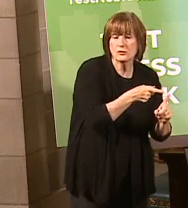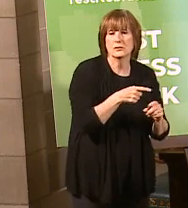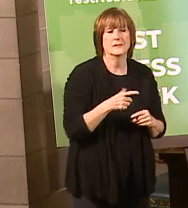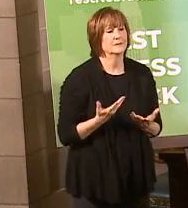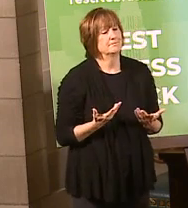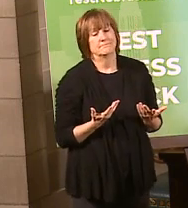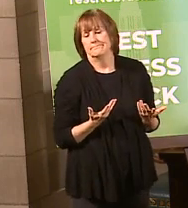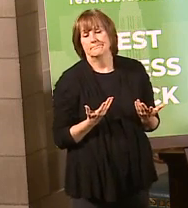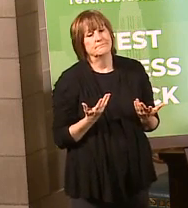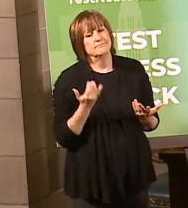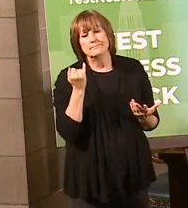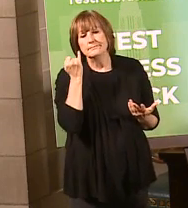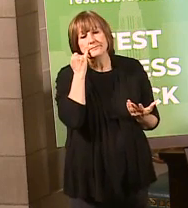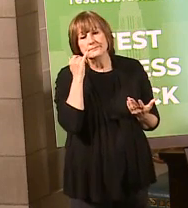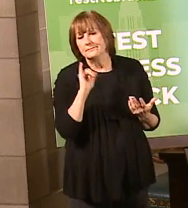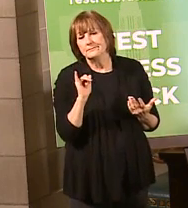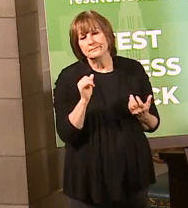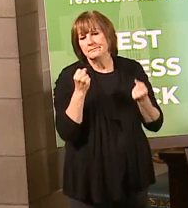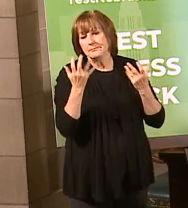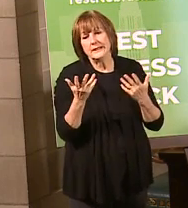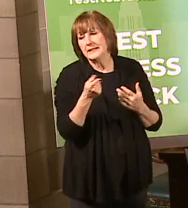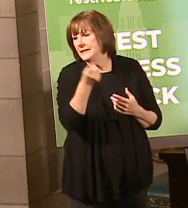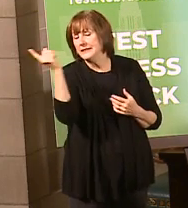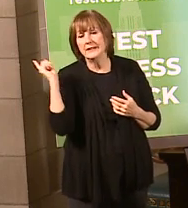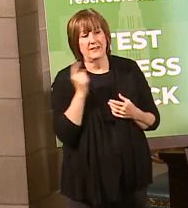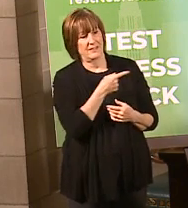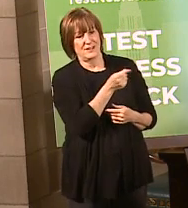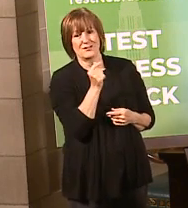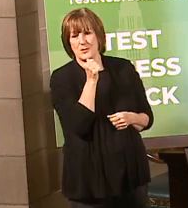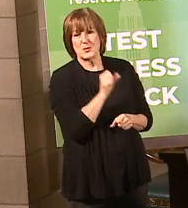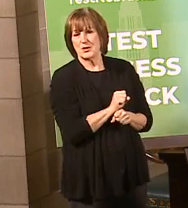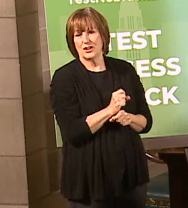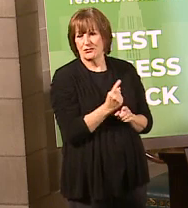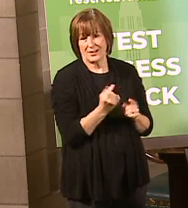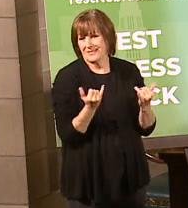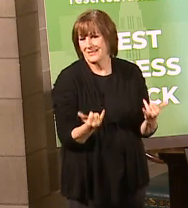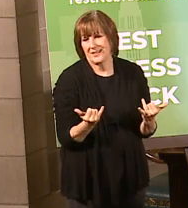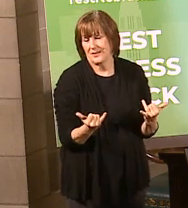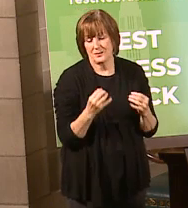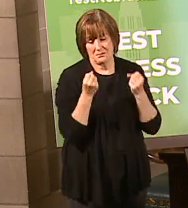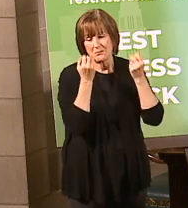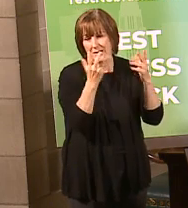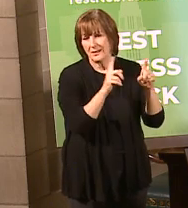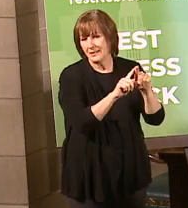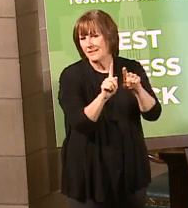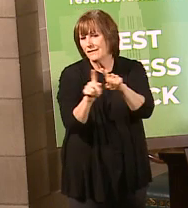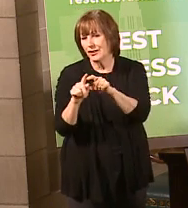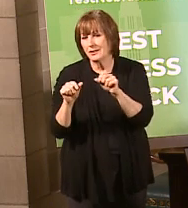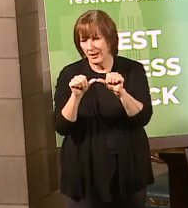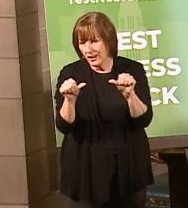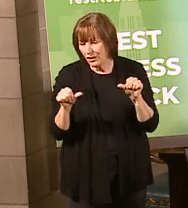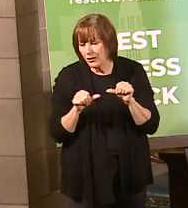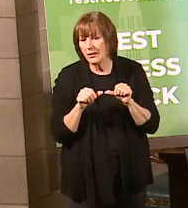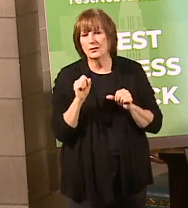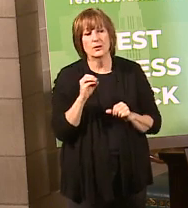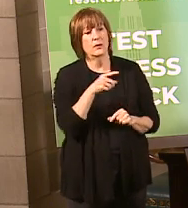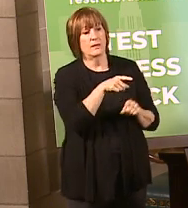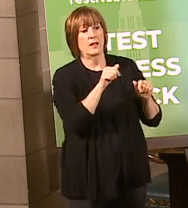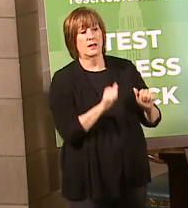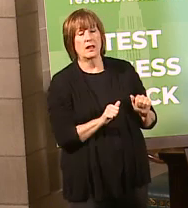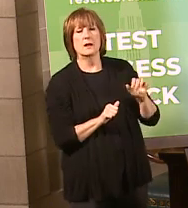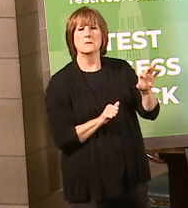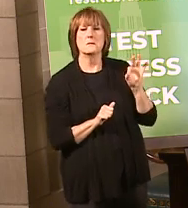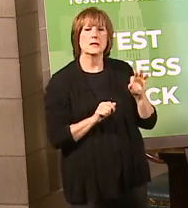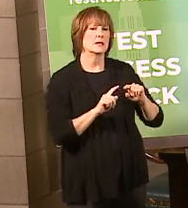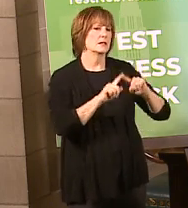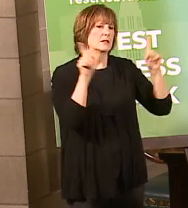like many, those folks are not working right now in many capacities and so they're able to pick a